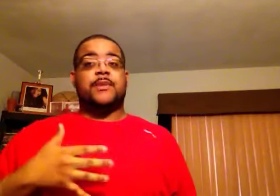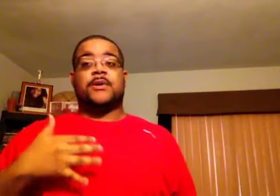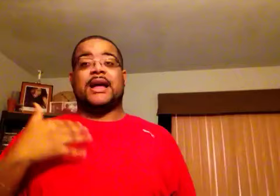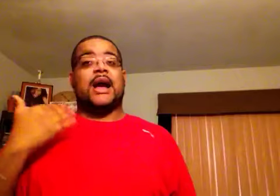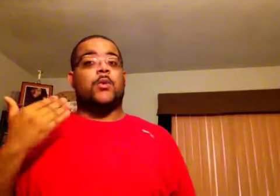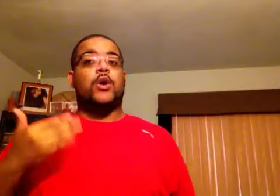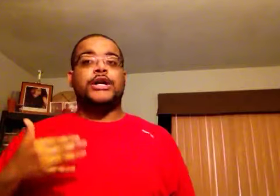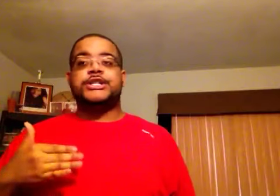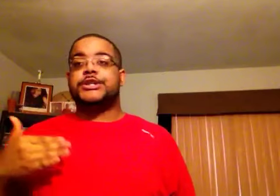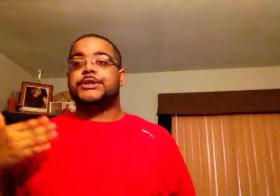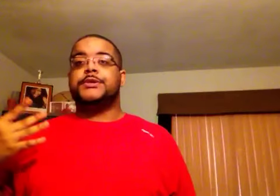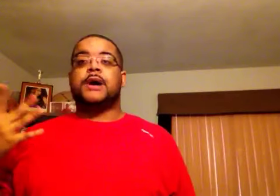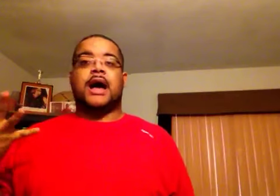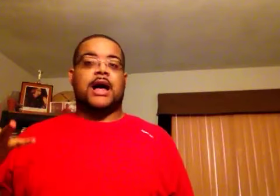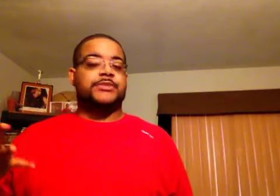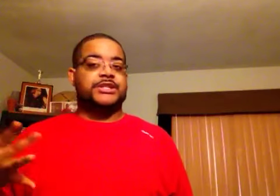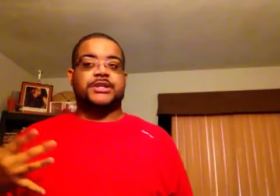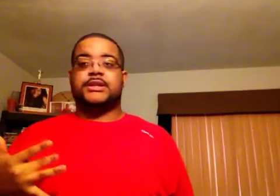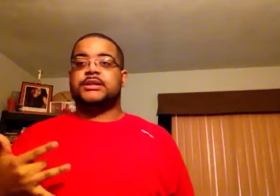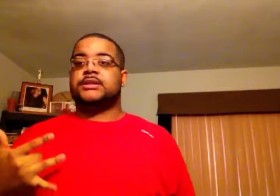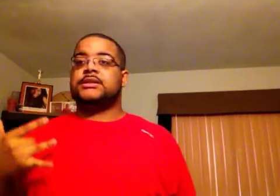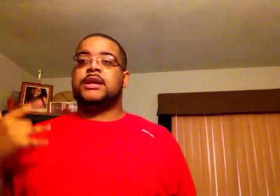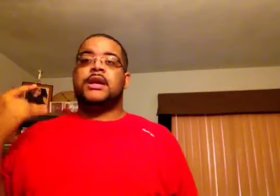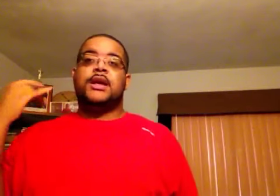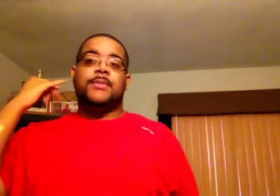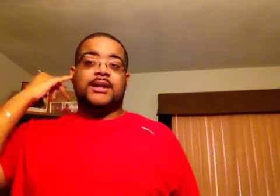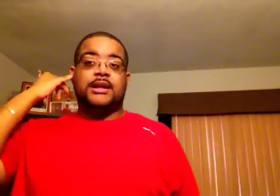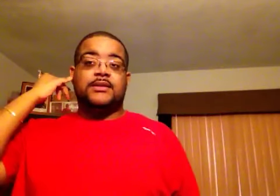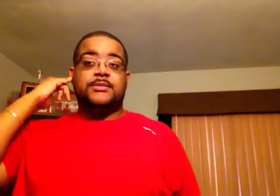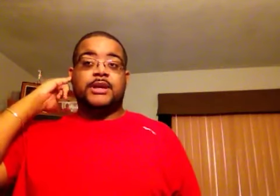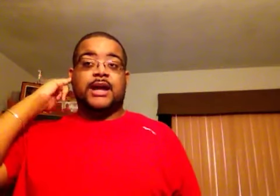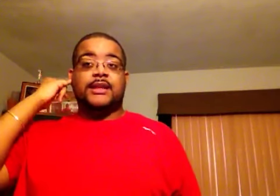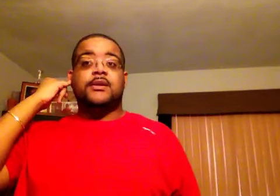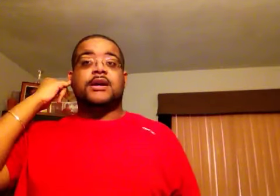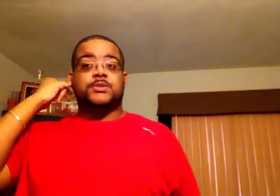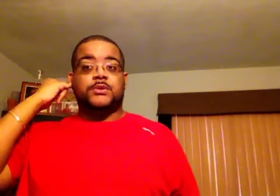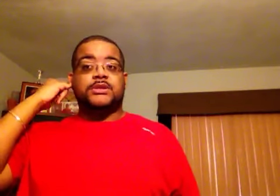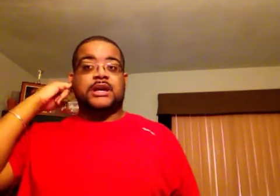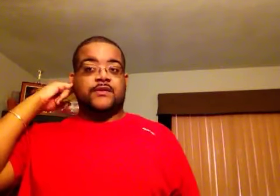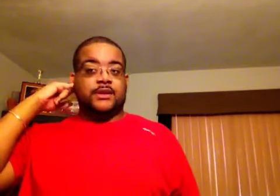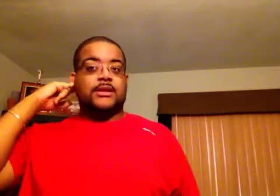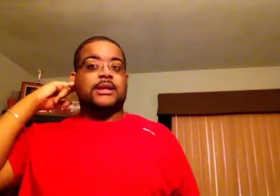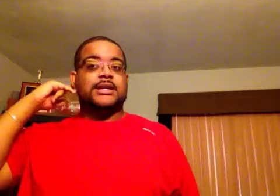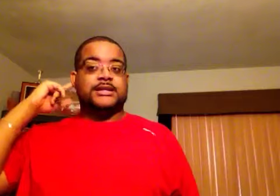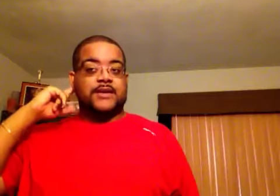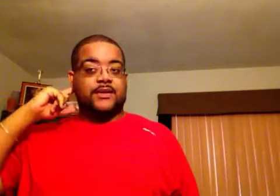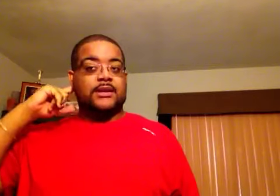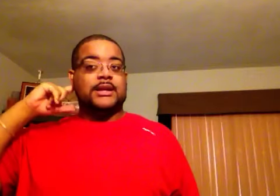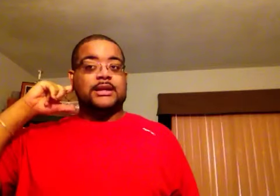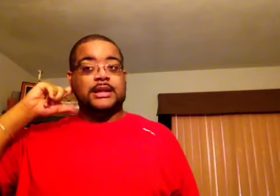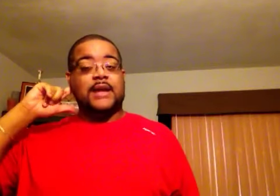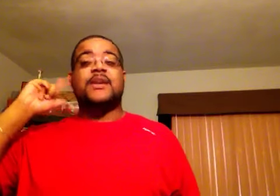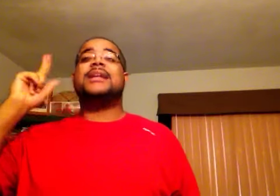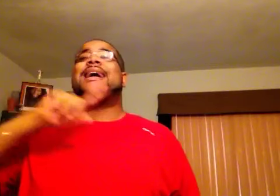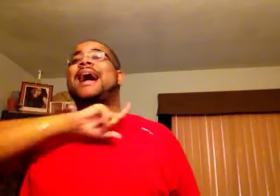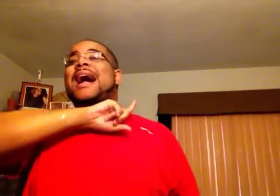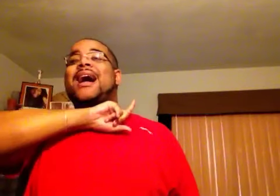came out with I Want You, Options, Make Love To Me, I think you guys will definitely, definitely love it. I